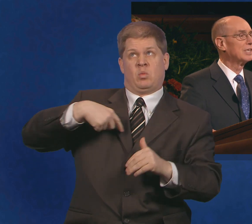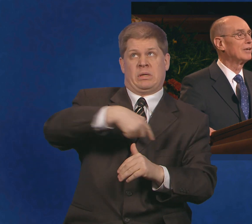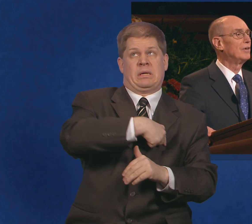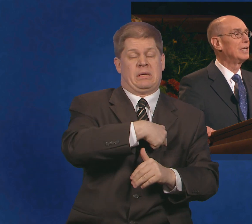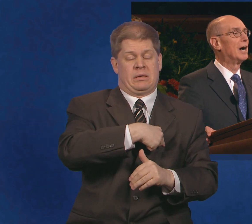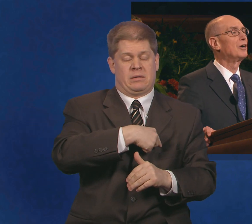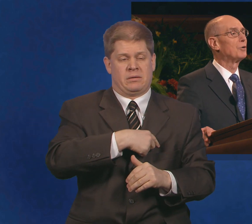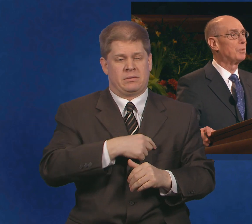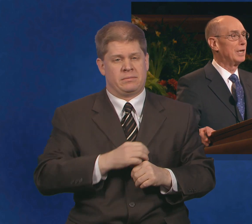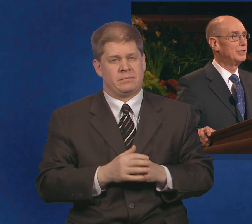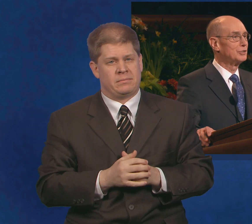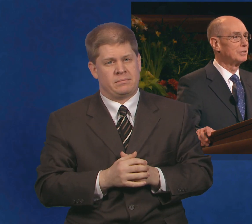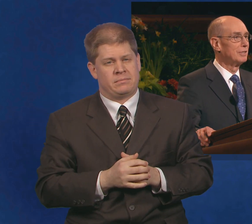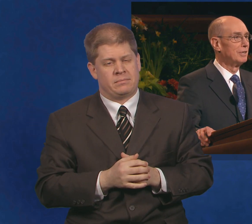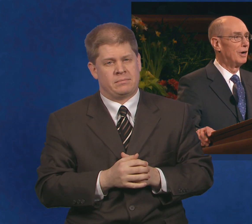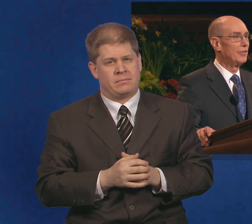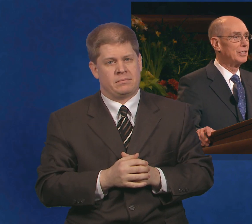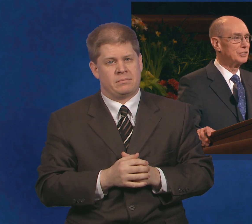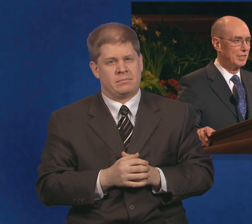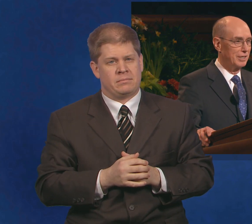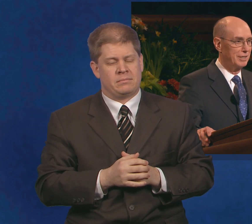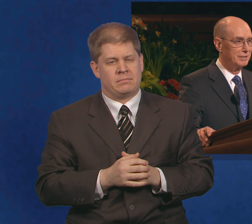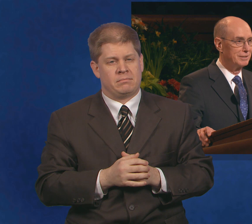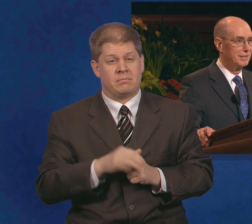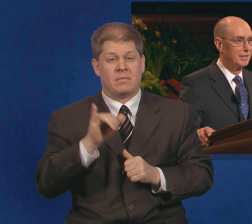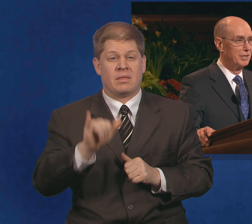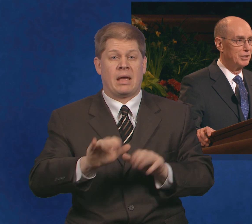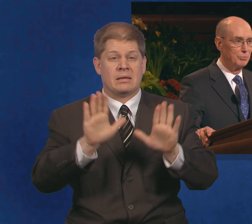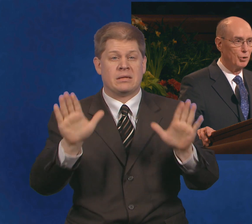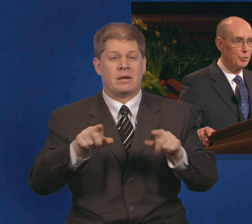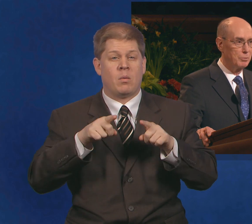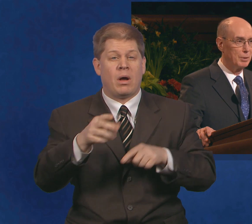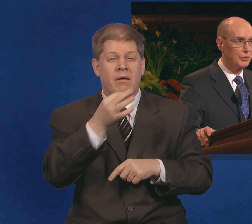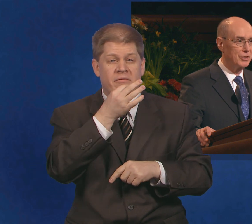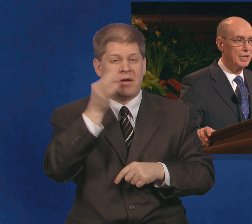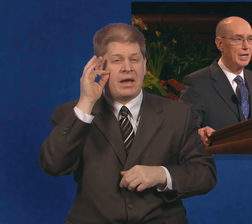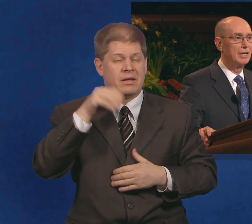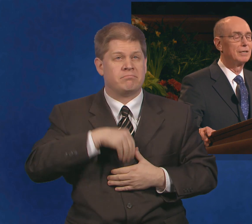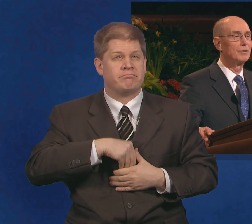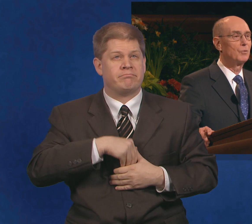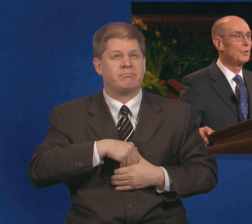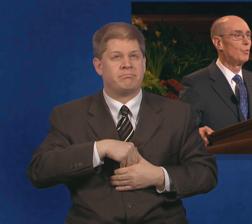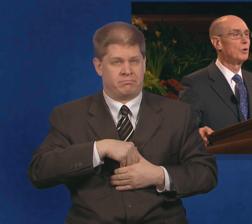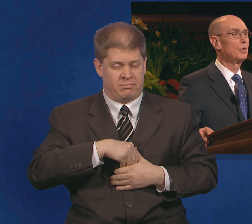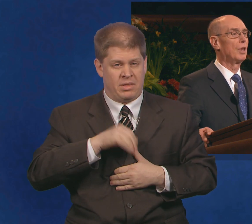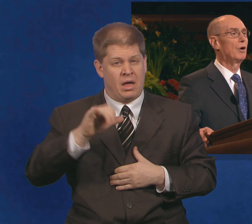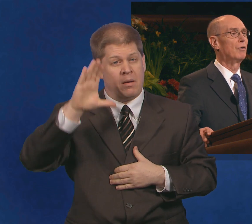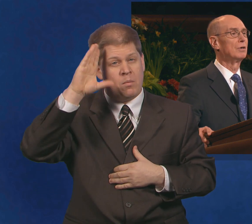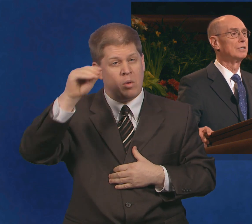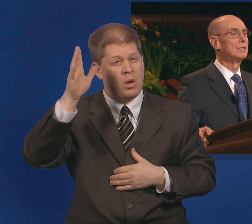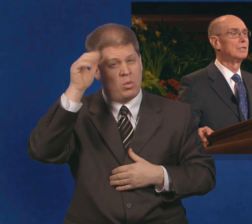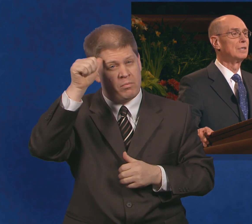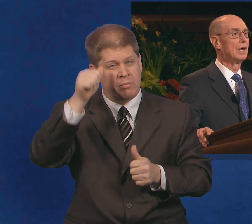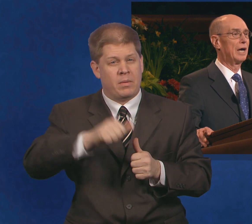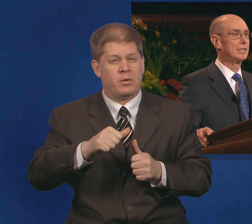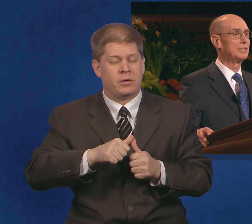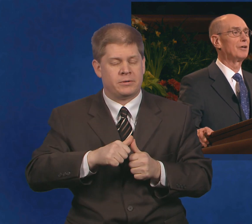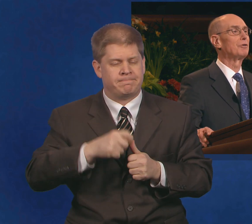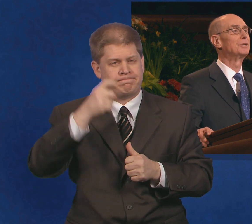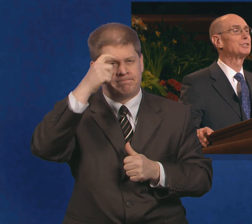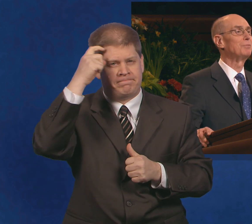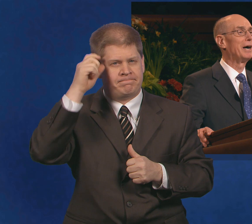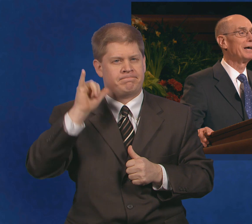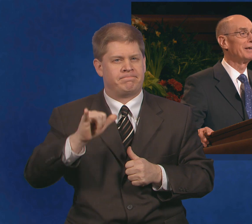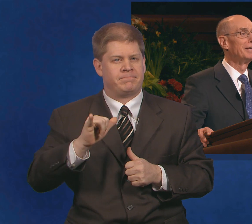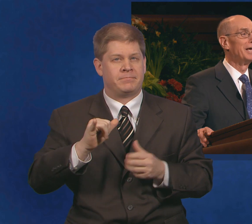Instead of any hunger pains on that Sunday, the boy remembered the day with a warm glow. I could